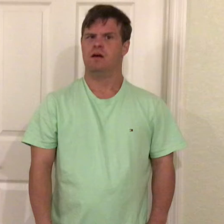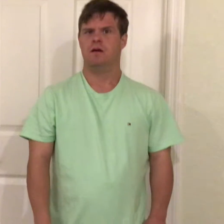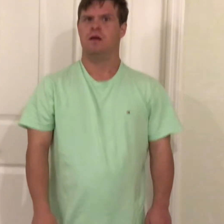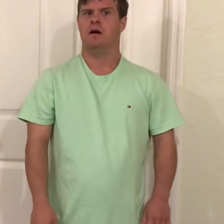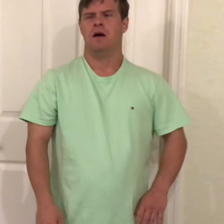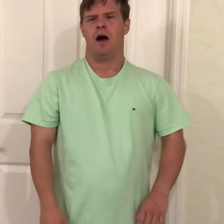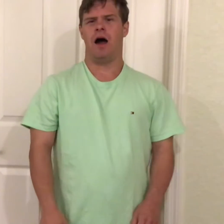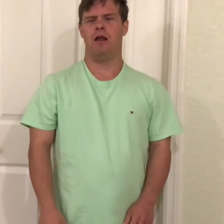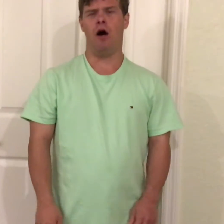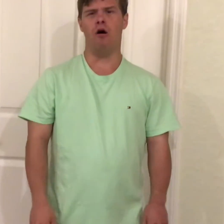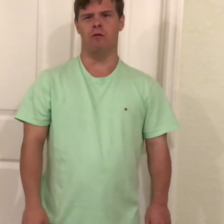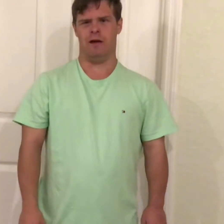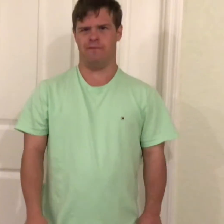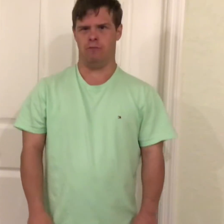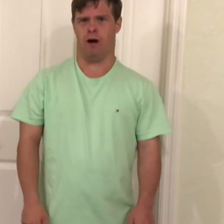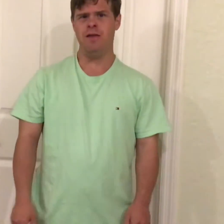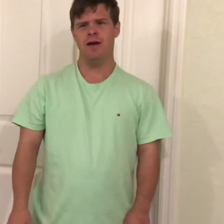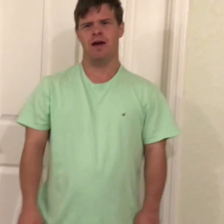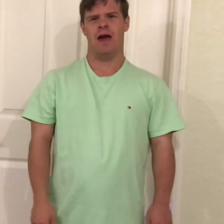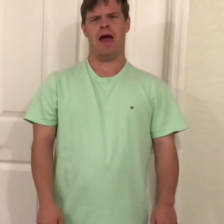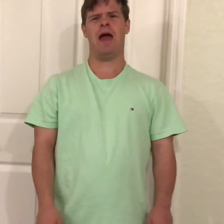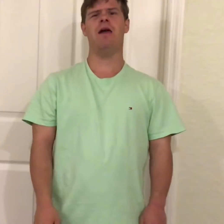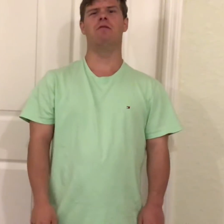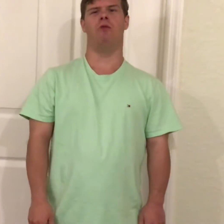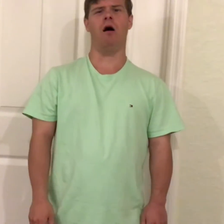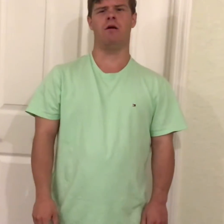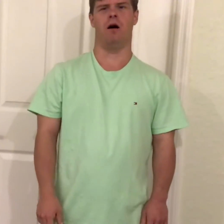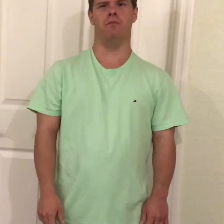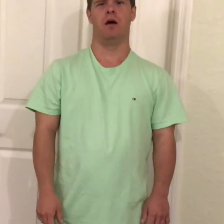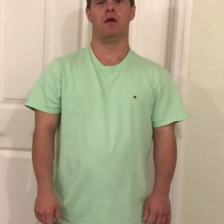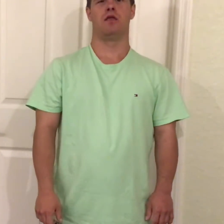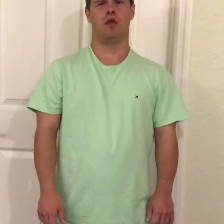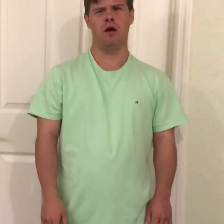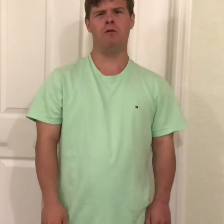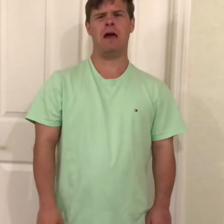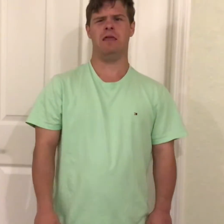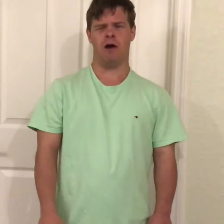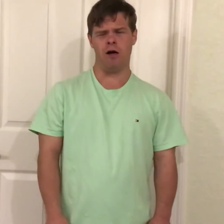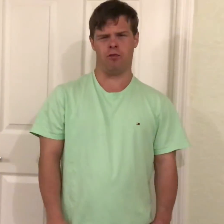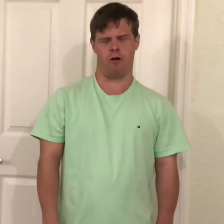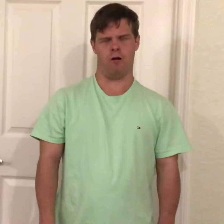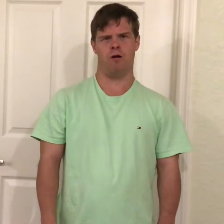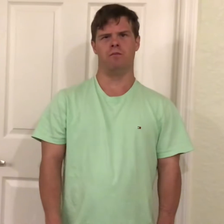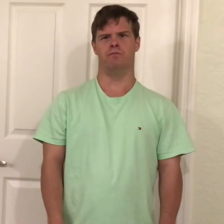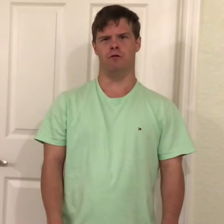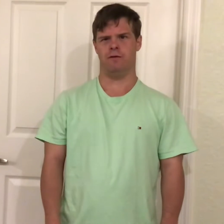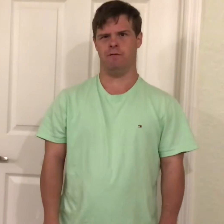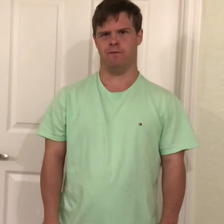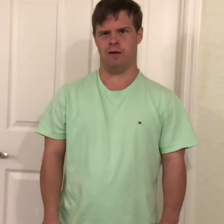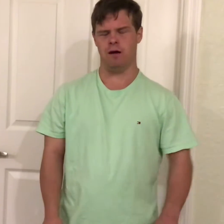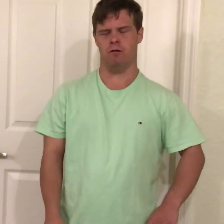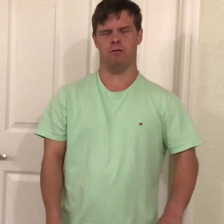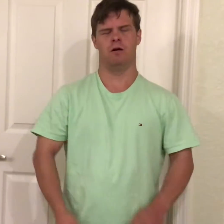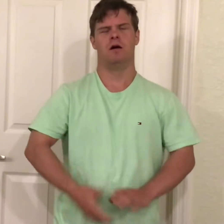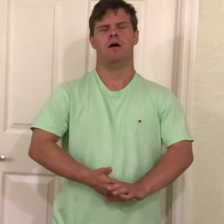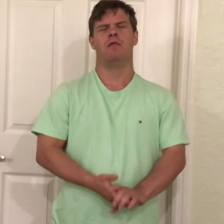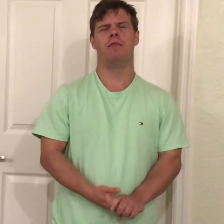Hello everyone and welcome to another movie review. The